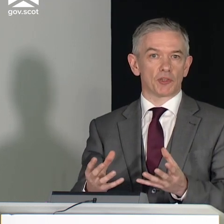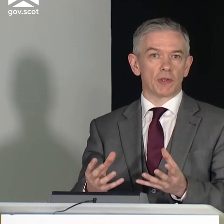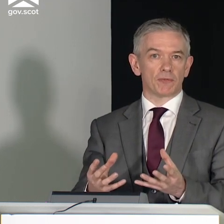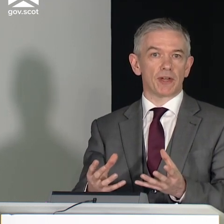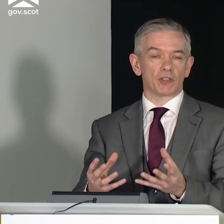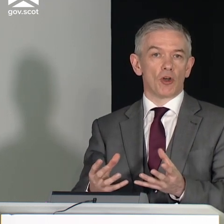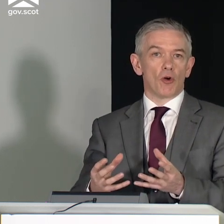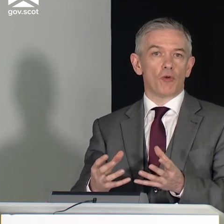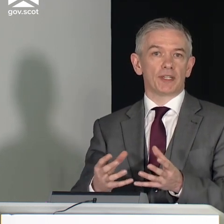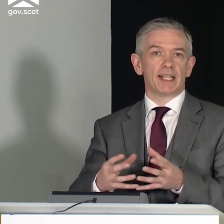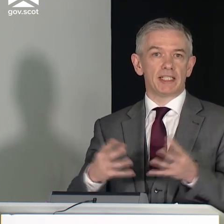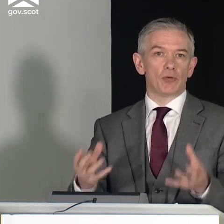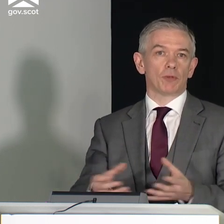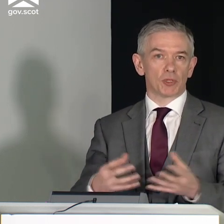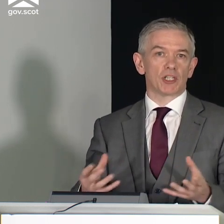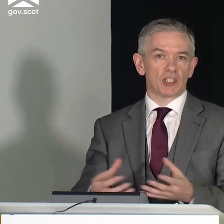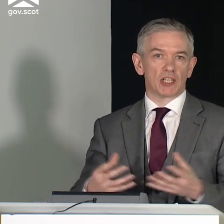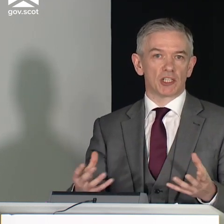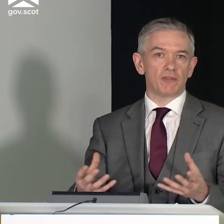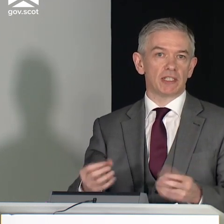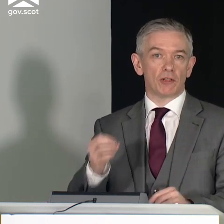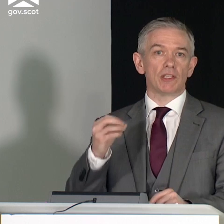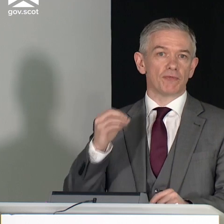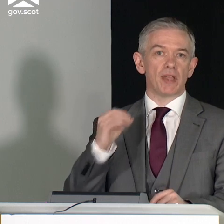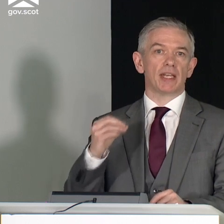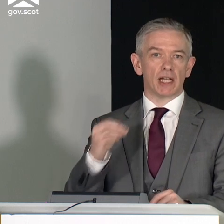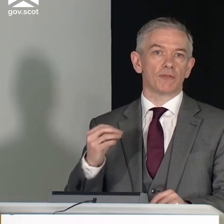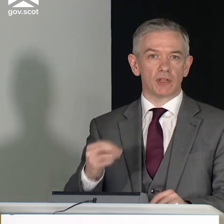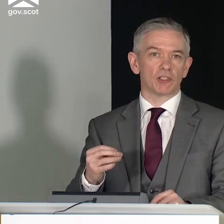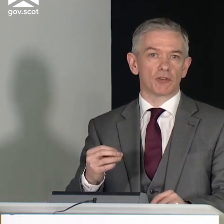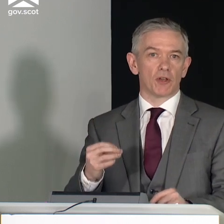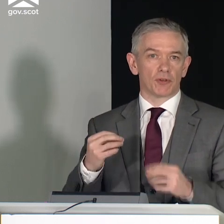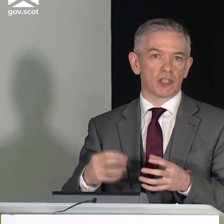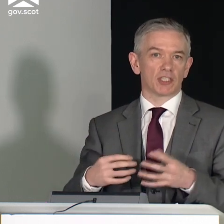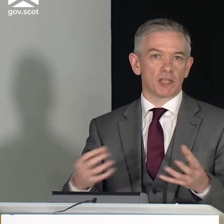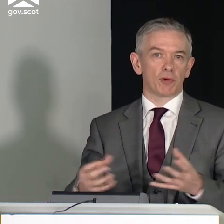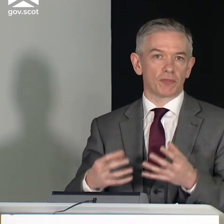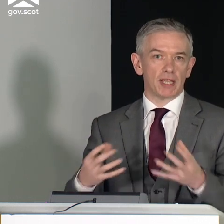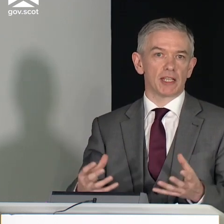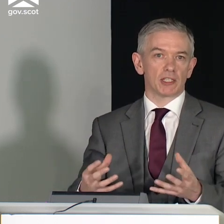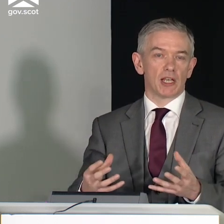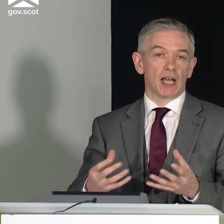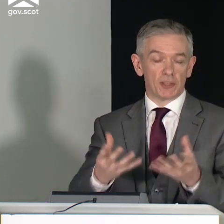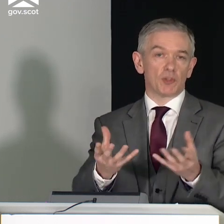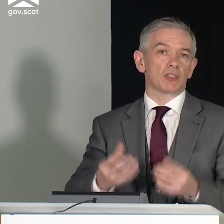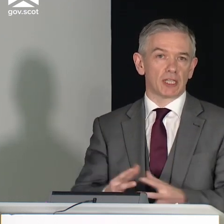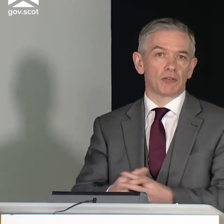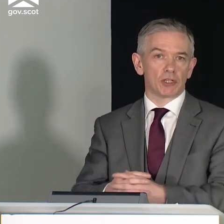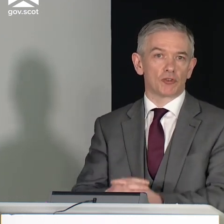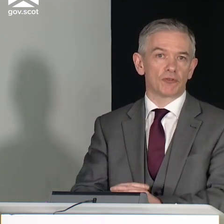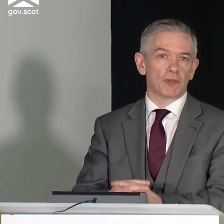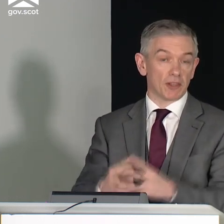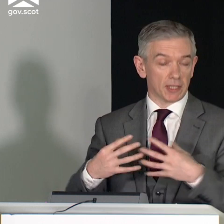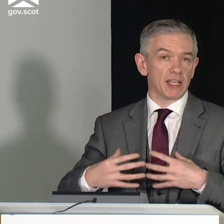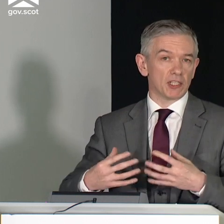that virus as well. And in fact, over 91% sensitivity. And these are very high figures for this type of test. And I think we should take